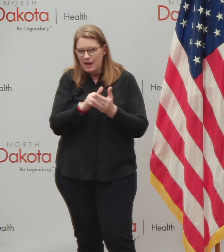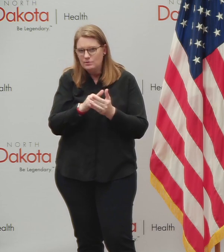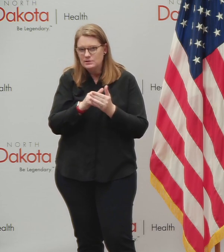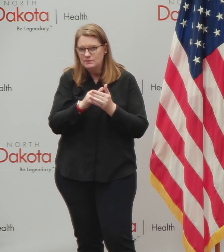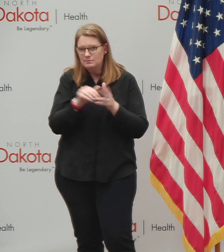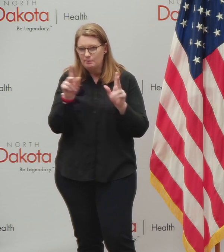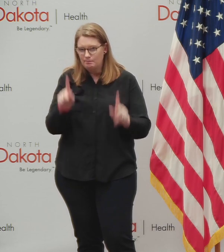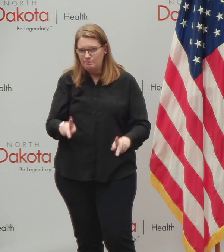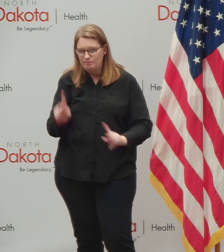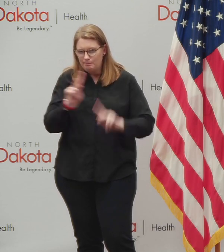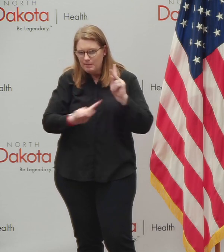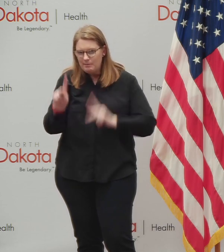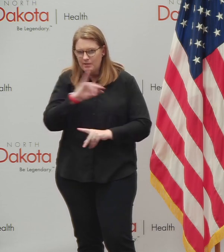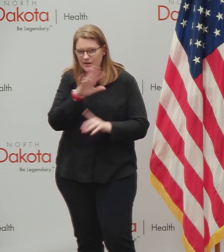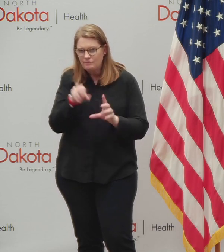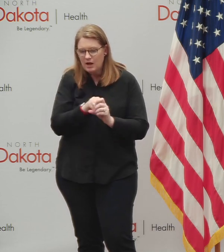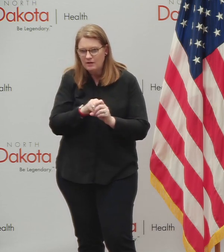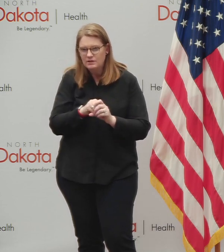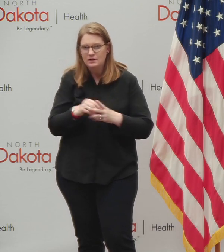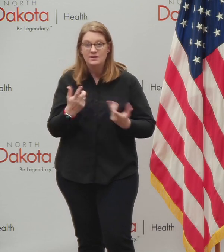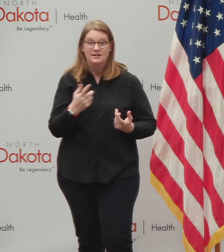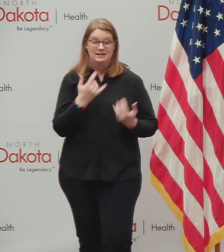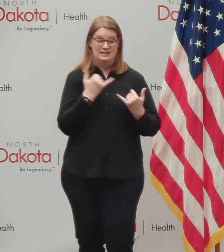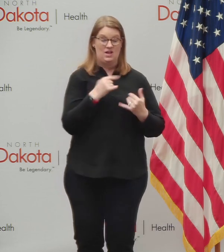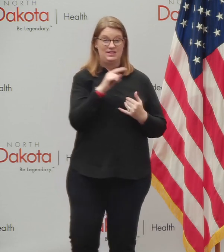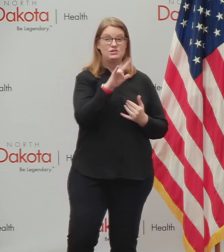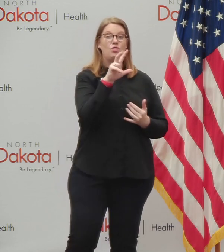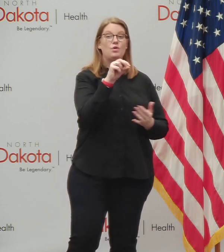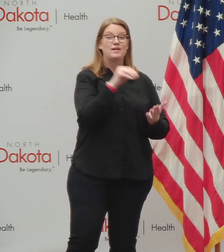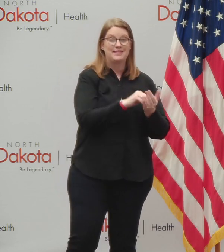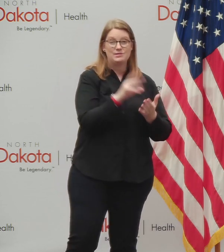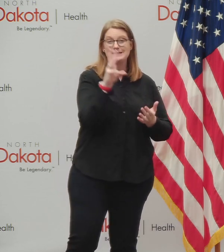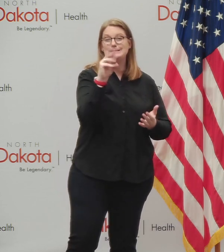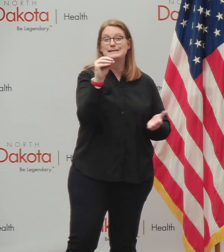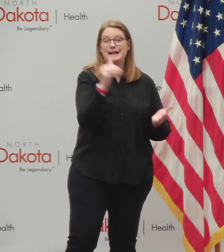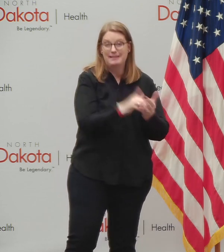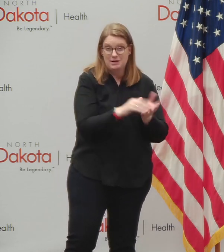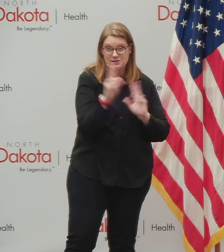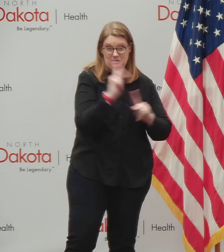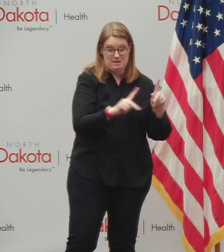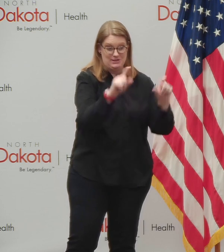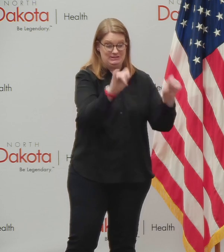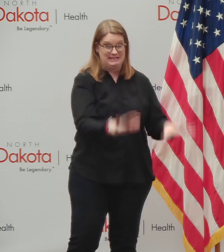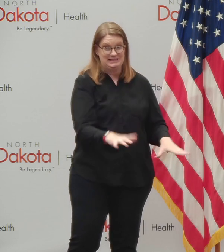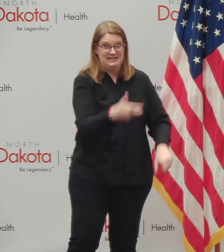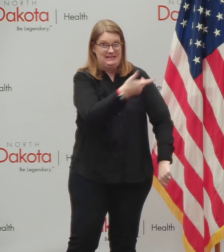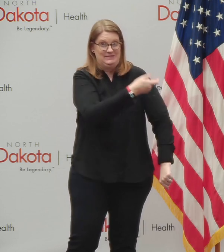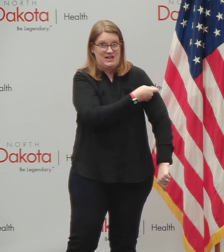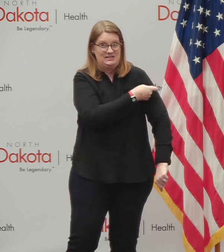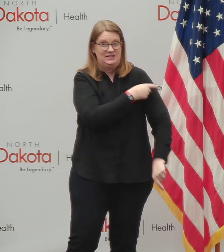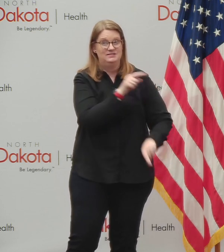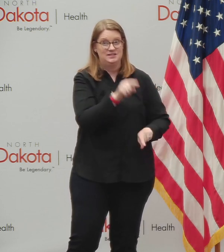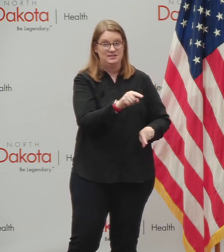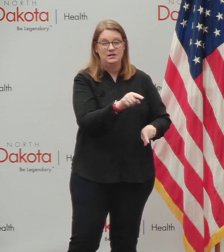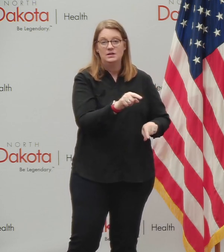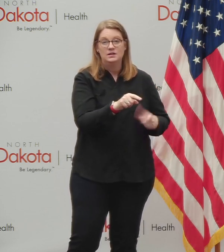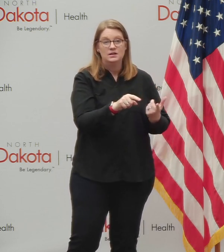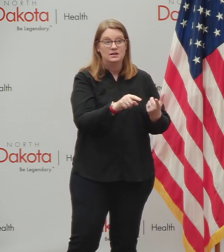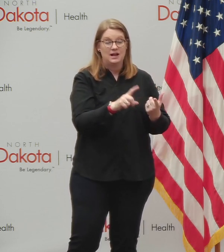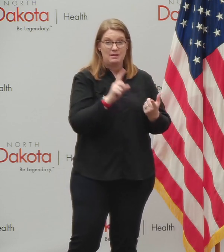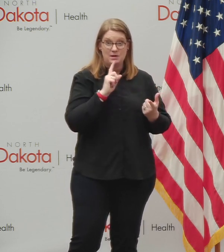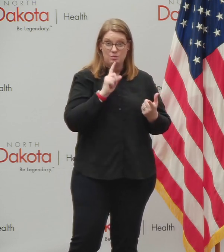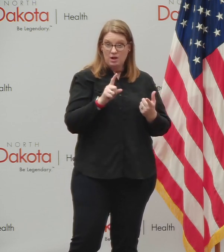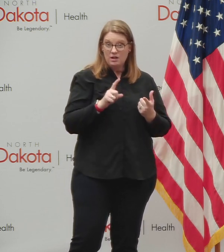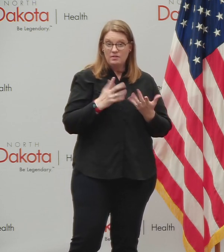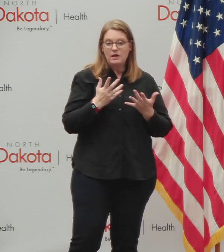we're doing, uh, 30,000 to 60,000 person trials and that, uh, is, uh, no, there are no shortcuts that